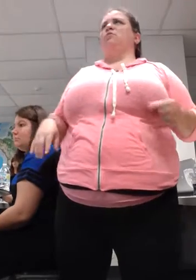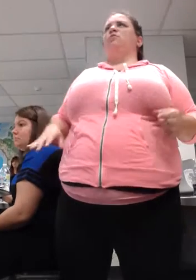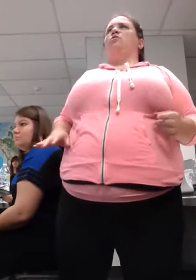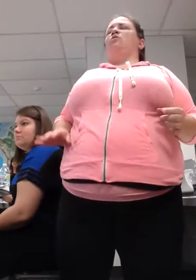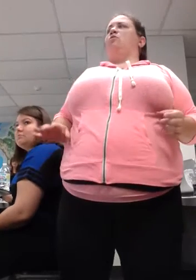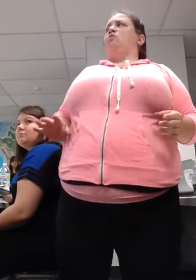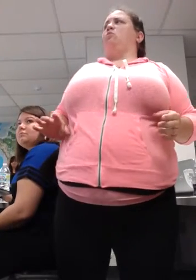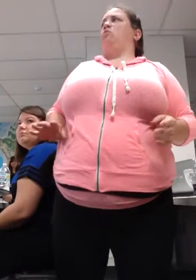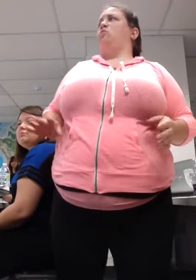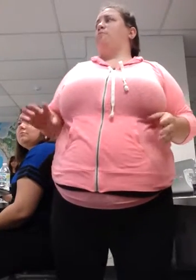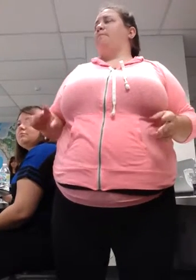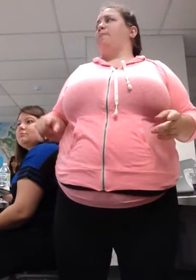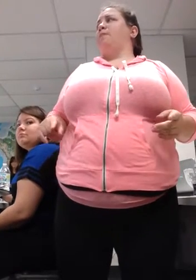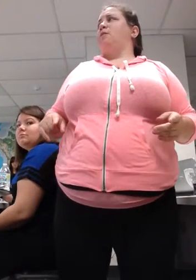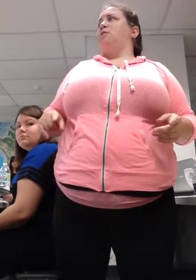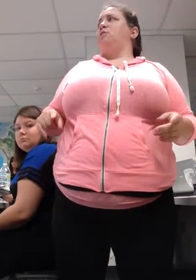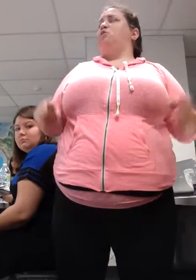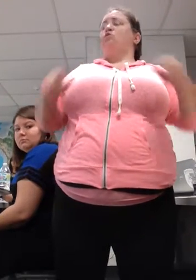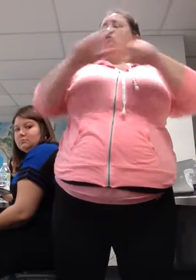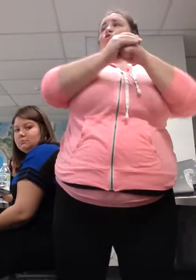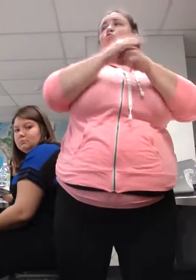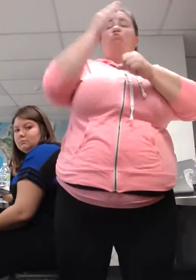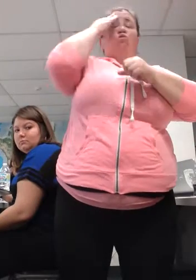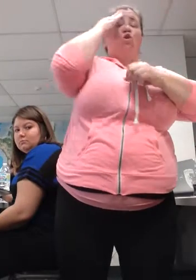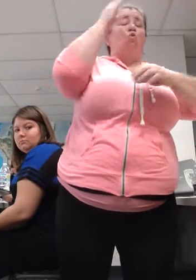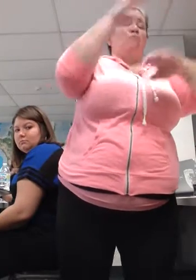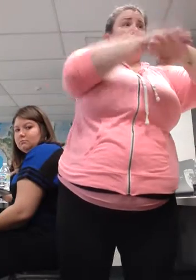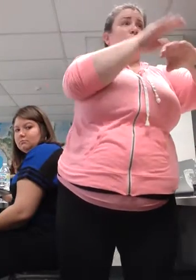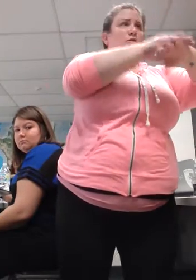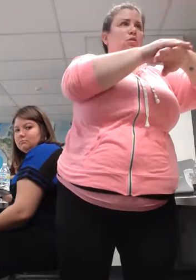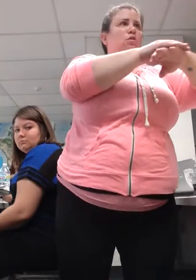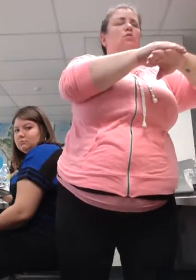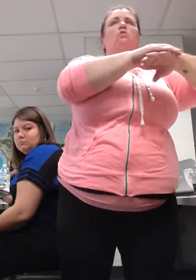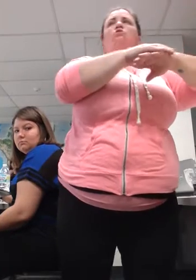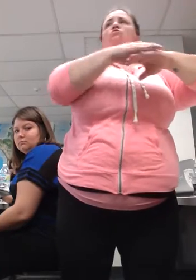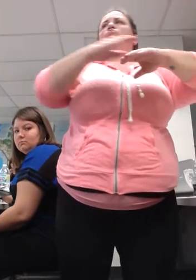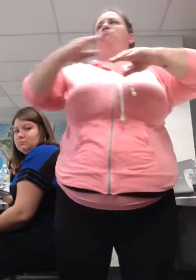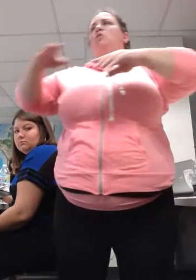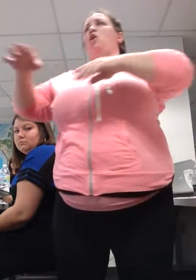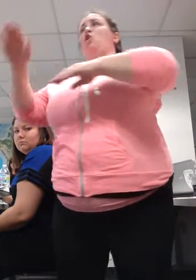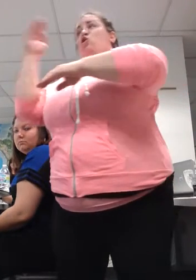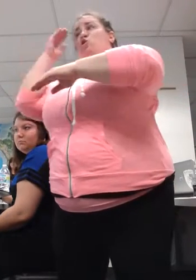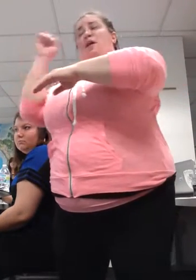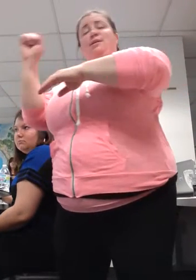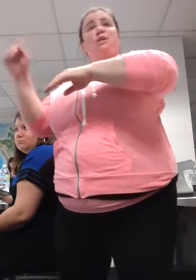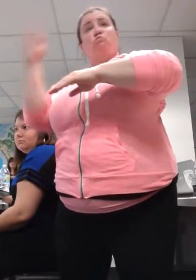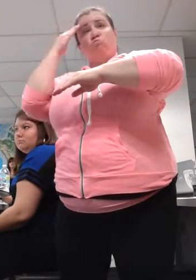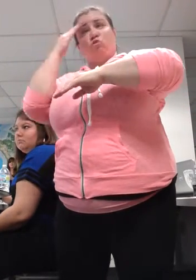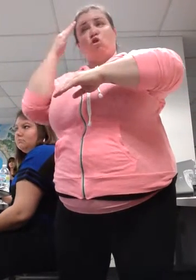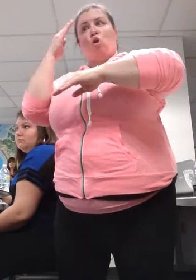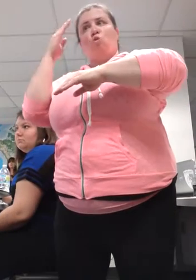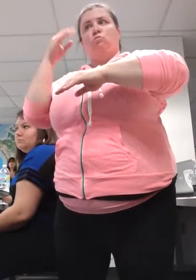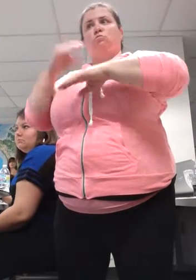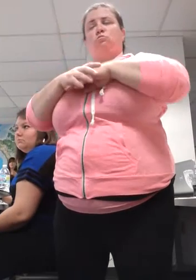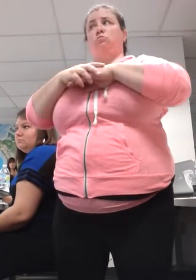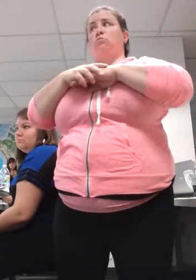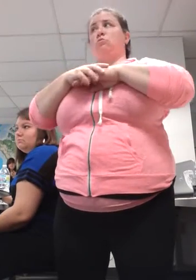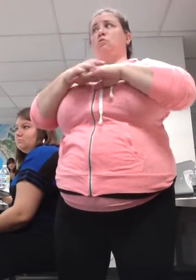English, competent in English as well as ASL. Depending on a given situation, they might want to see the English that the